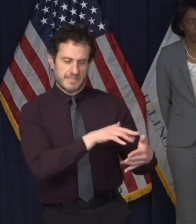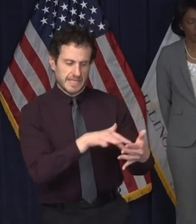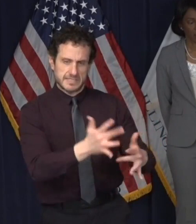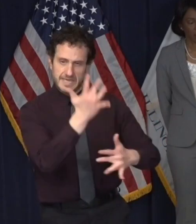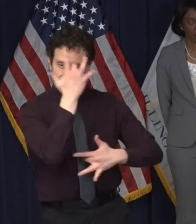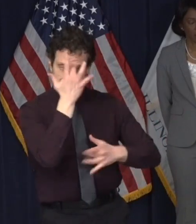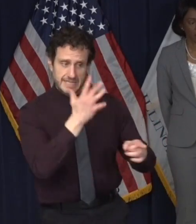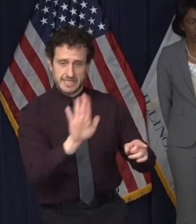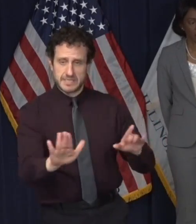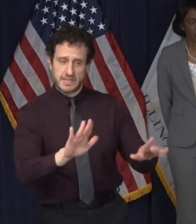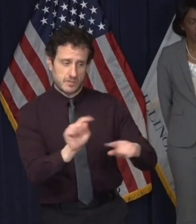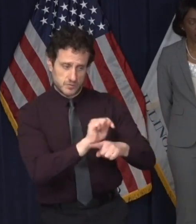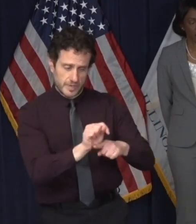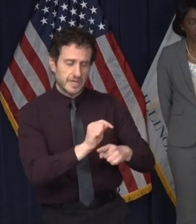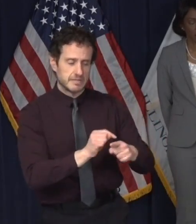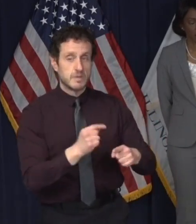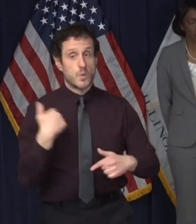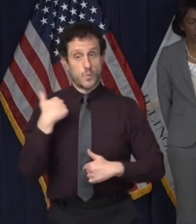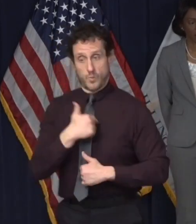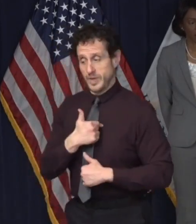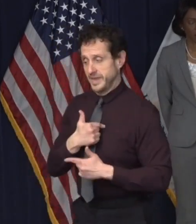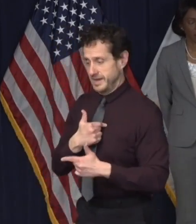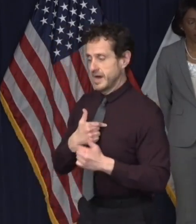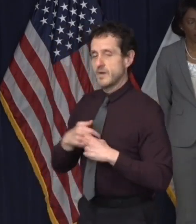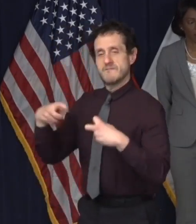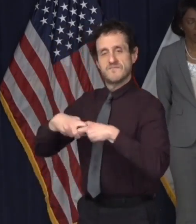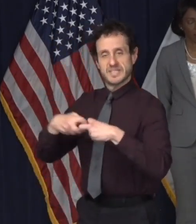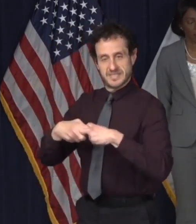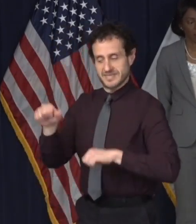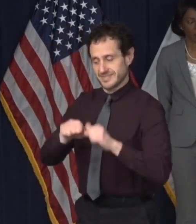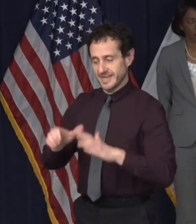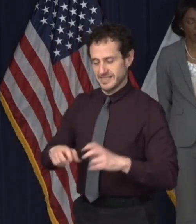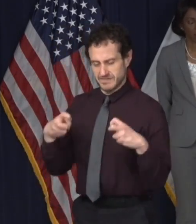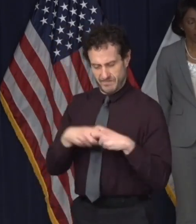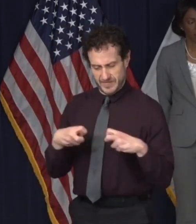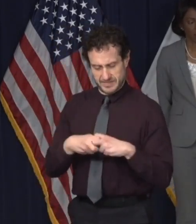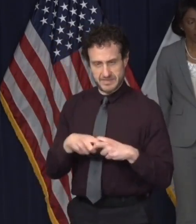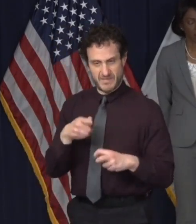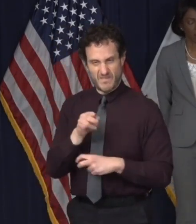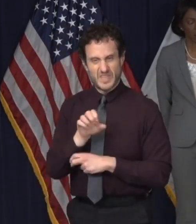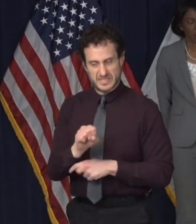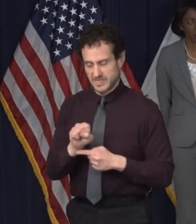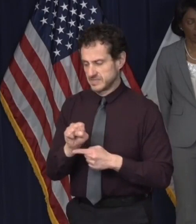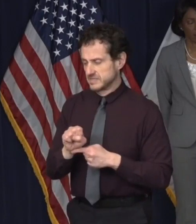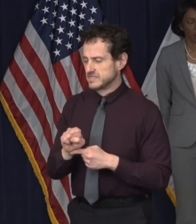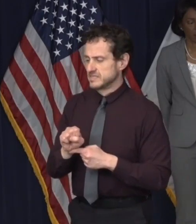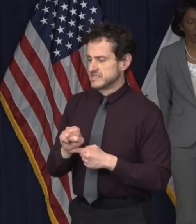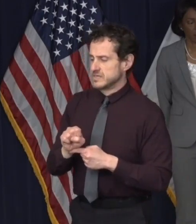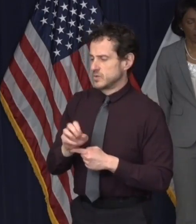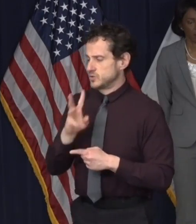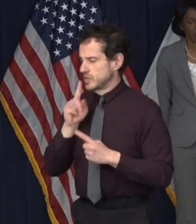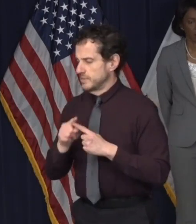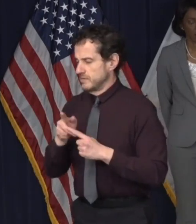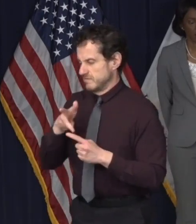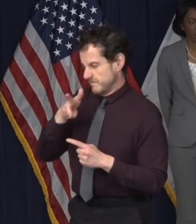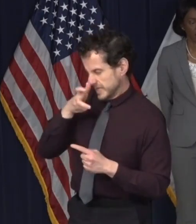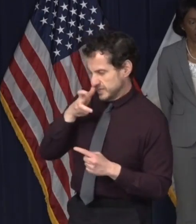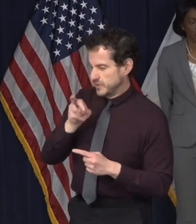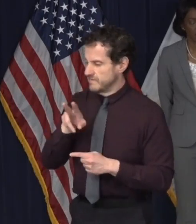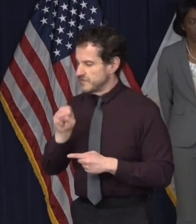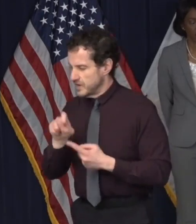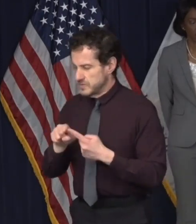by training. We happen to be theoretical physicists with backgrounds in modeling ecosystems, bacteria, and viruses.